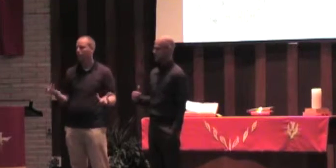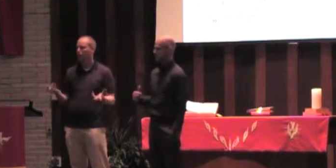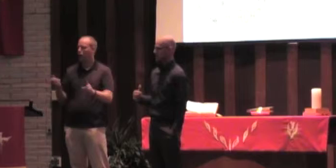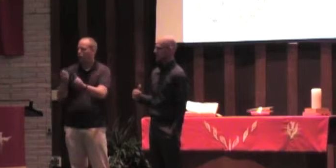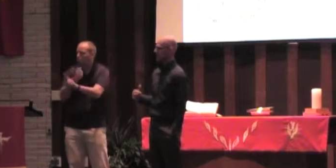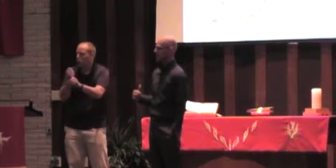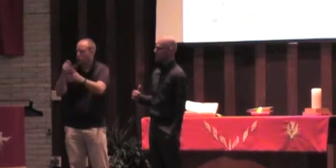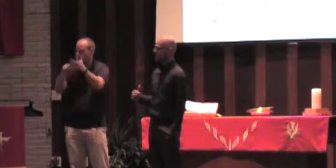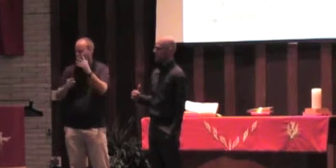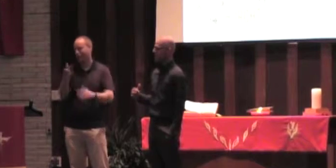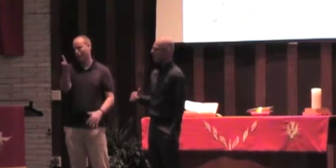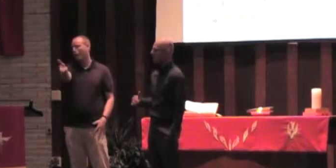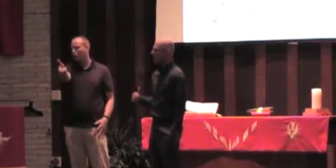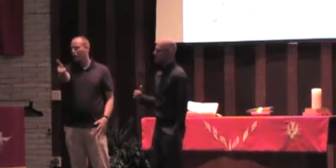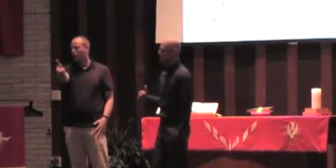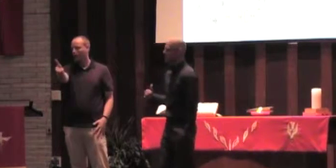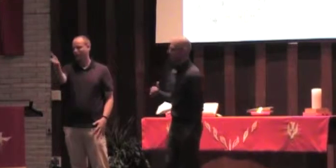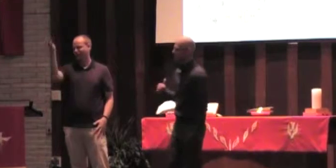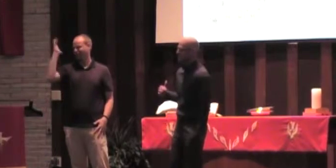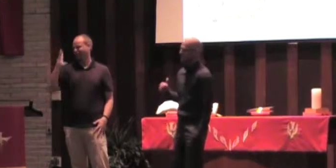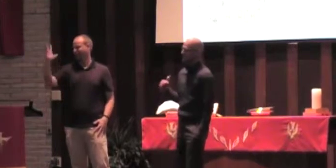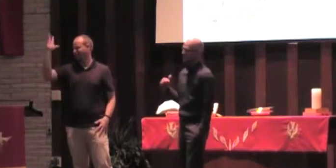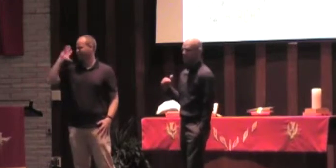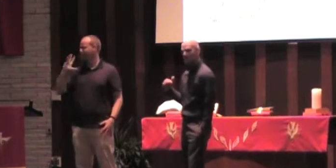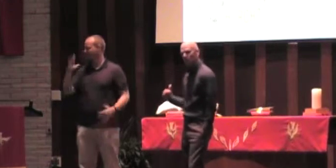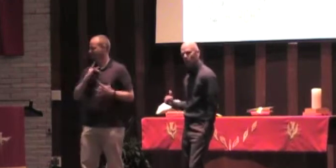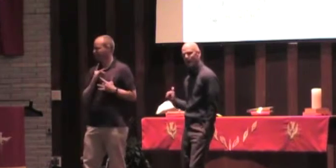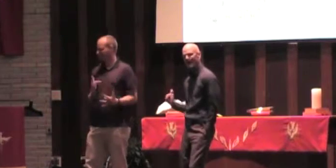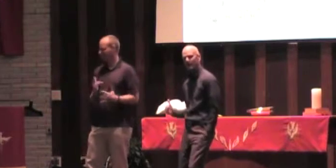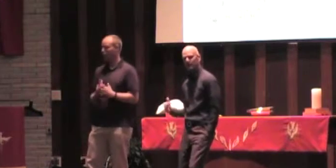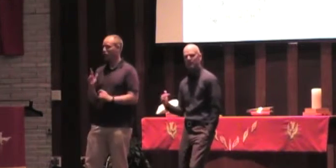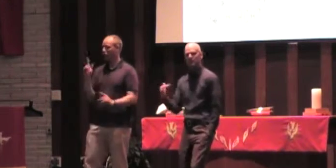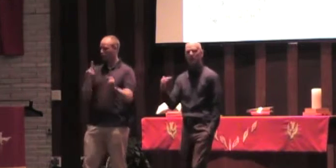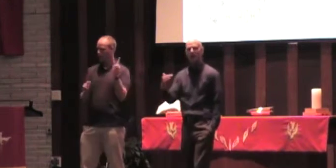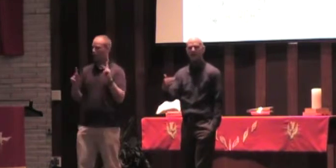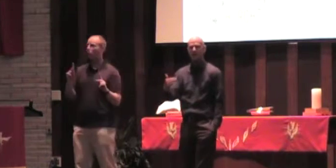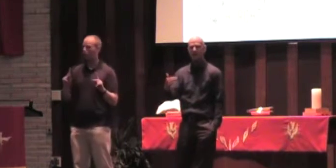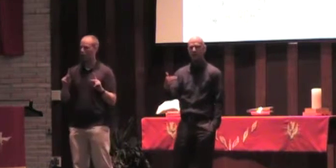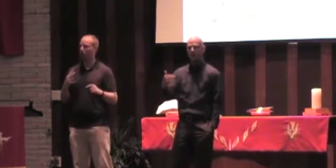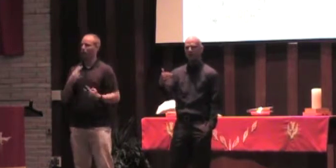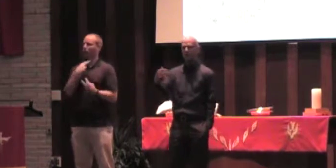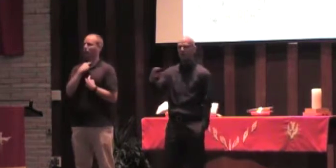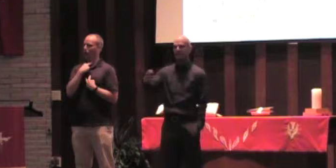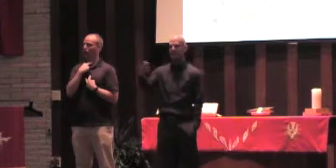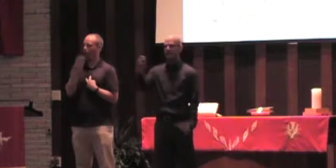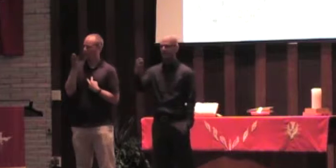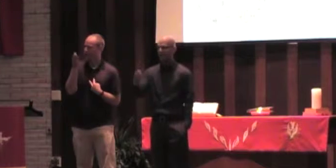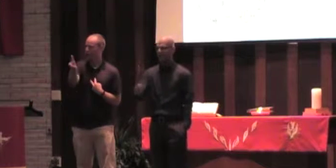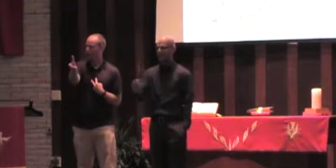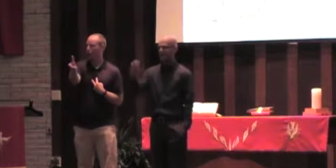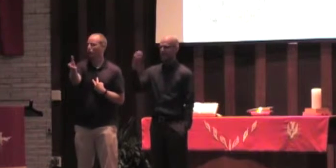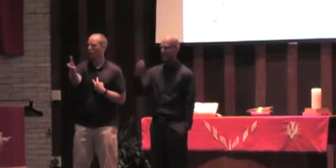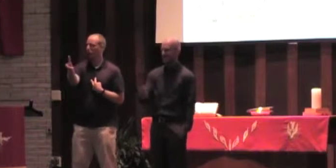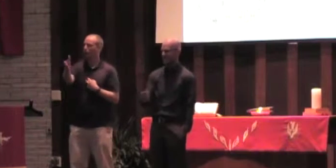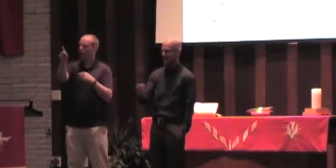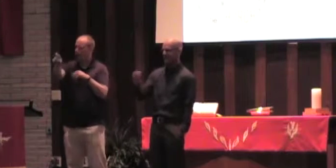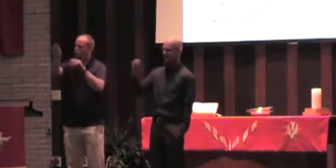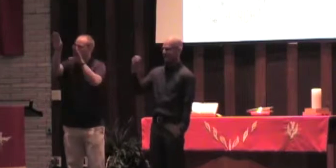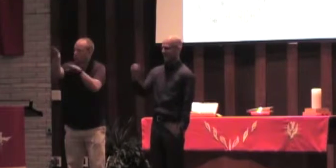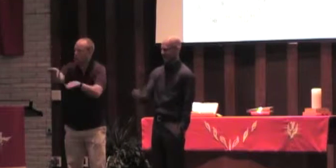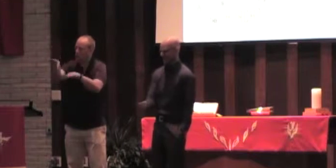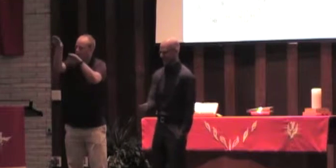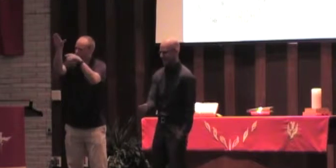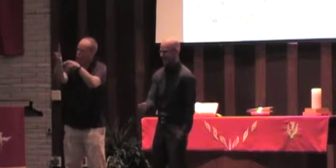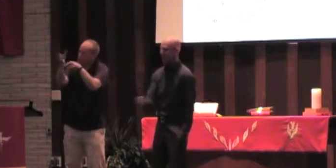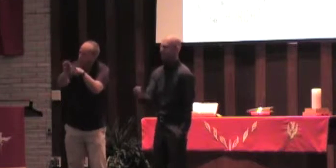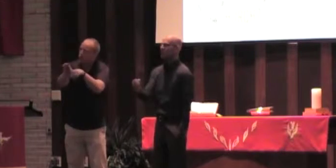abused. You can imagine all the different ways in which people were held in bondage to this fake and pagan